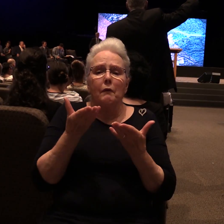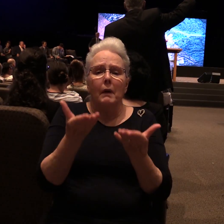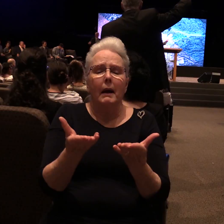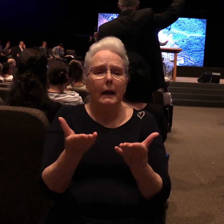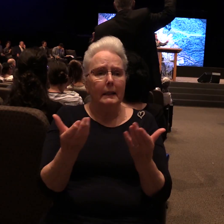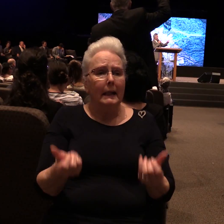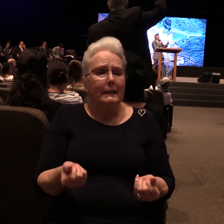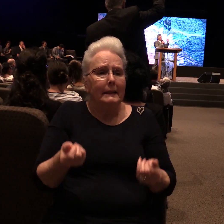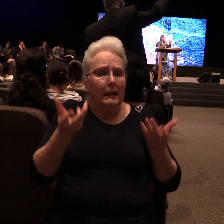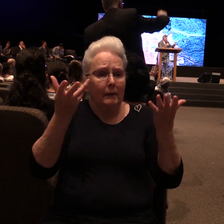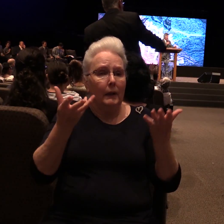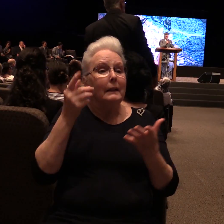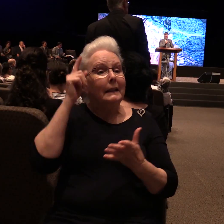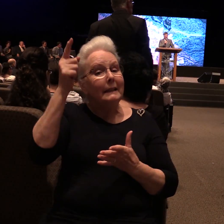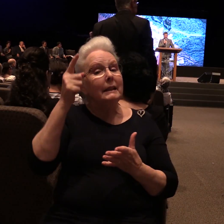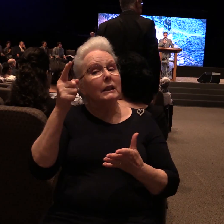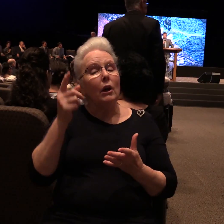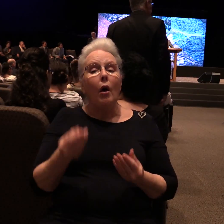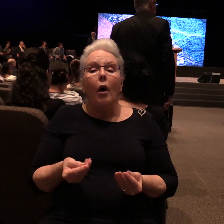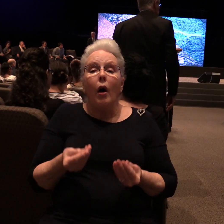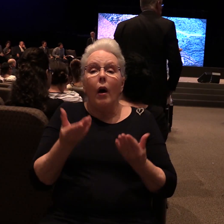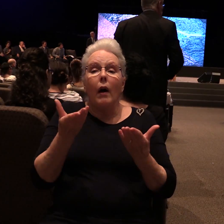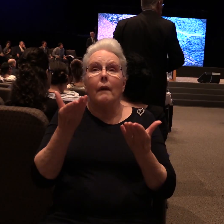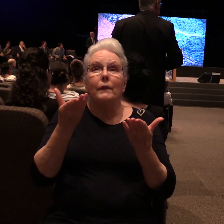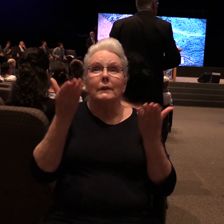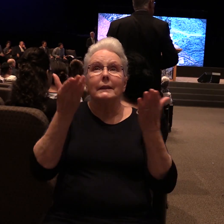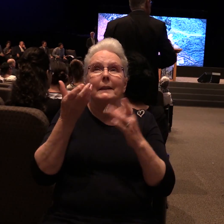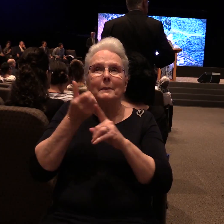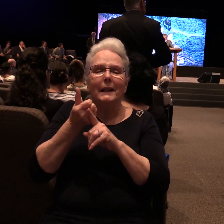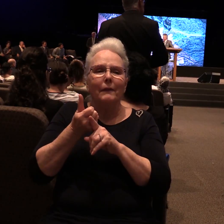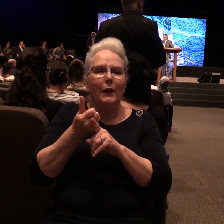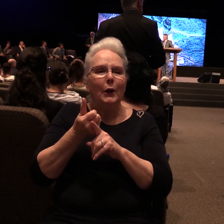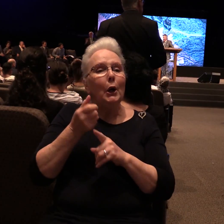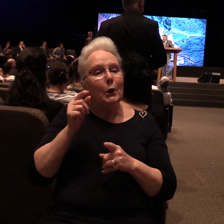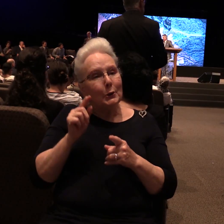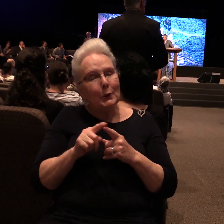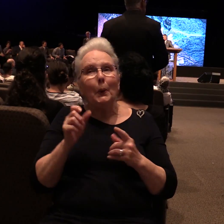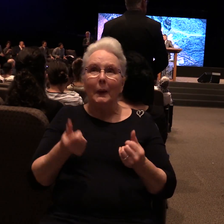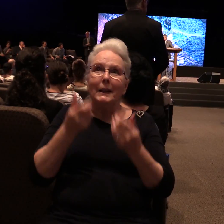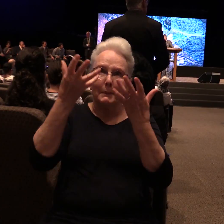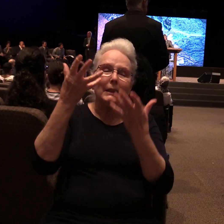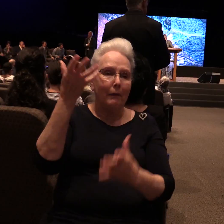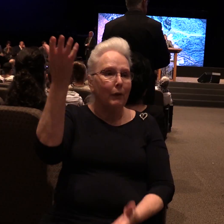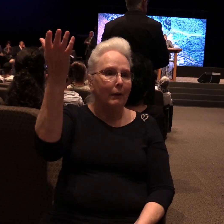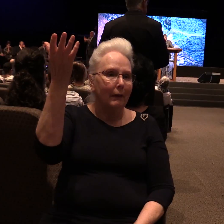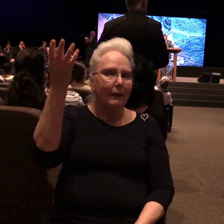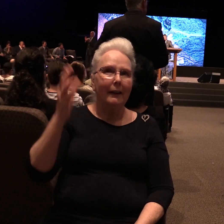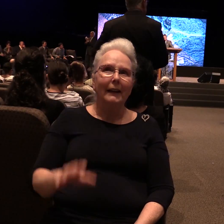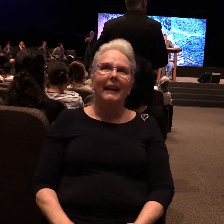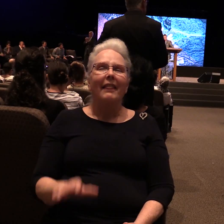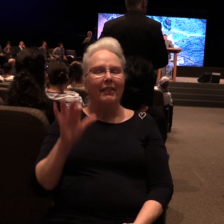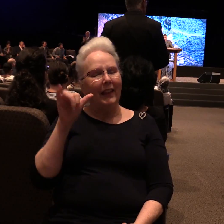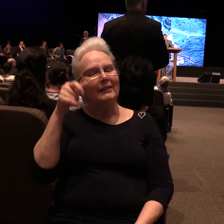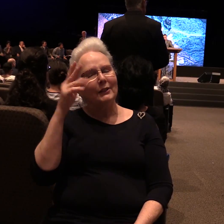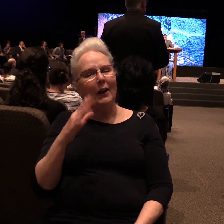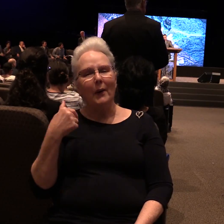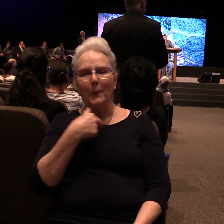God offers himself to himself on my behalf. That's the God we're worshiping today.